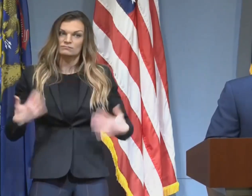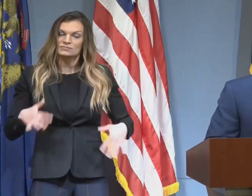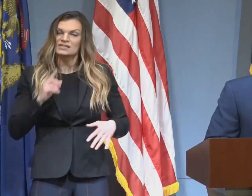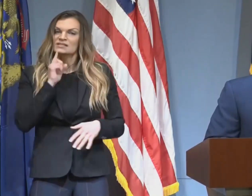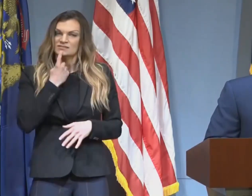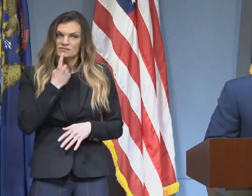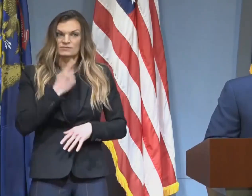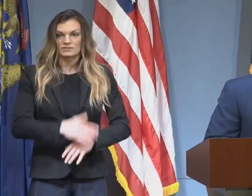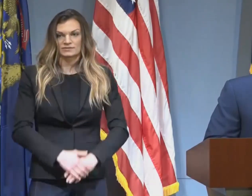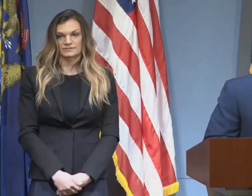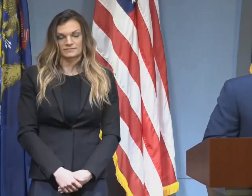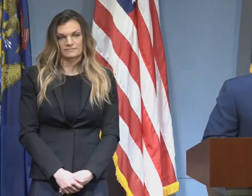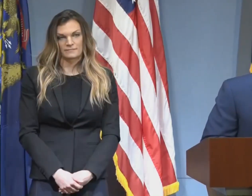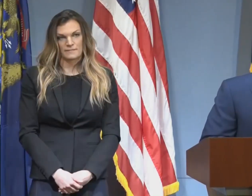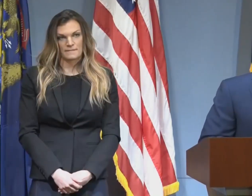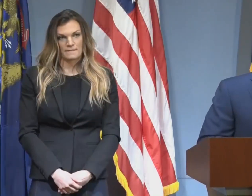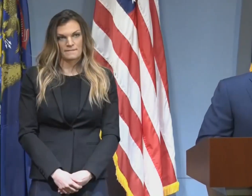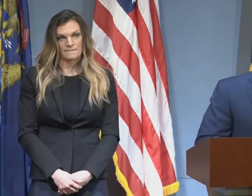time.